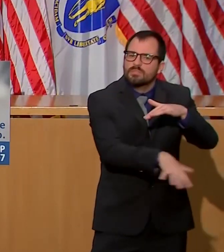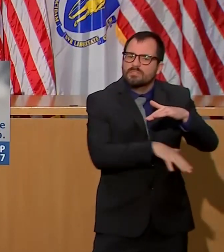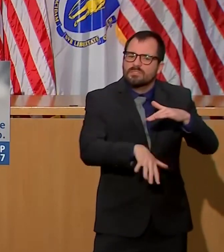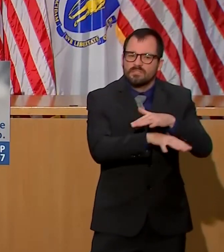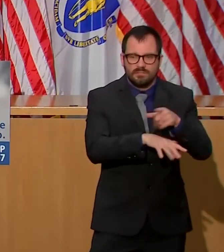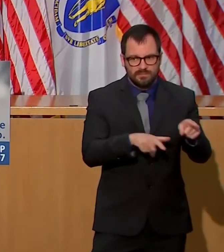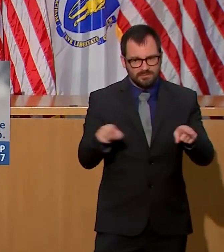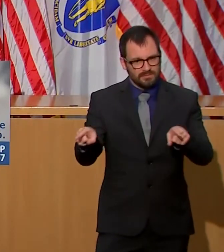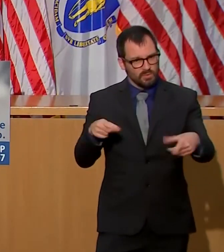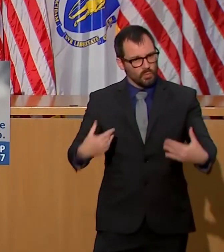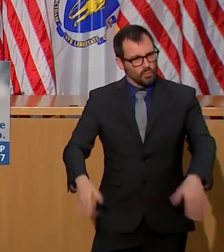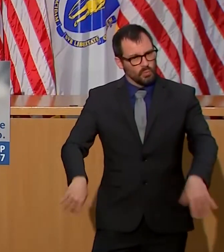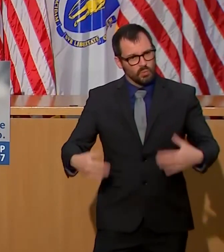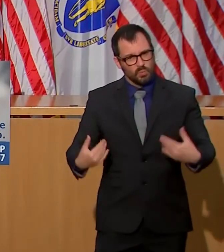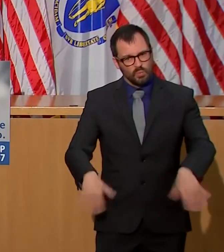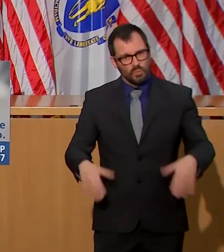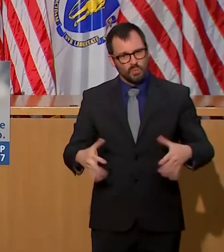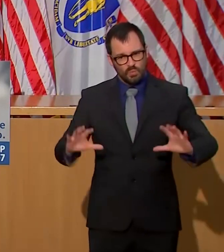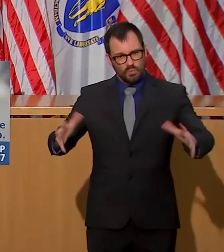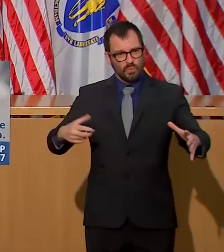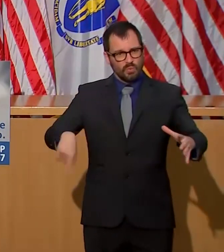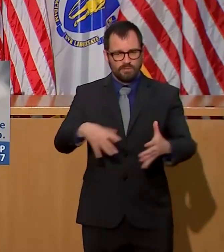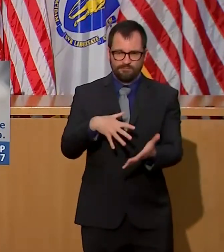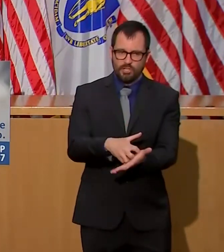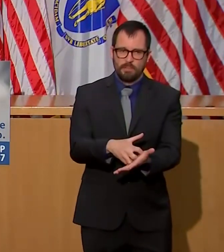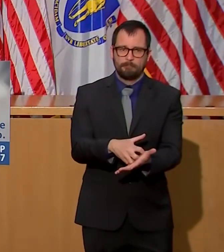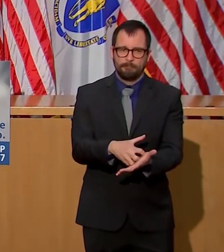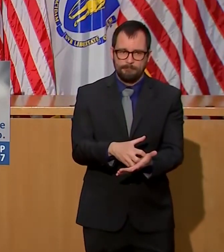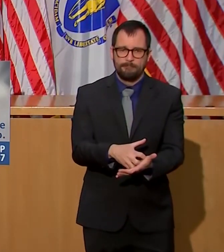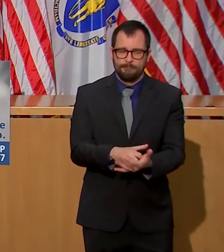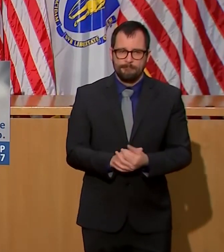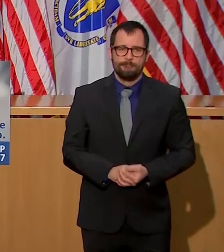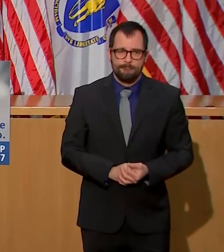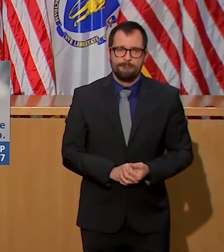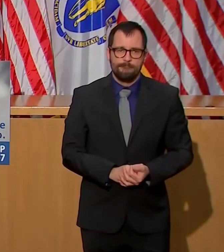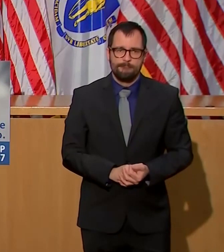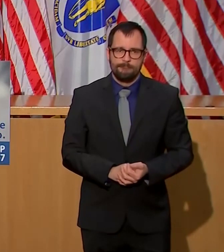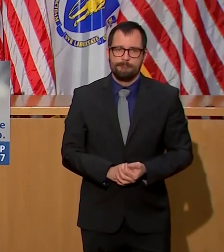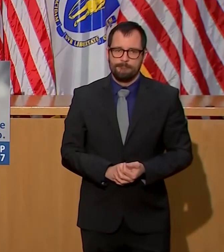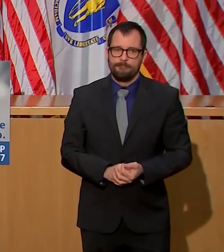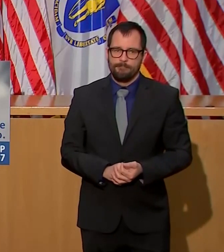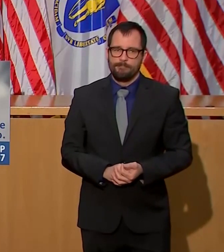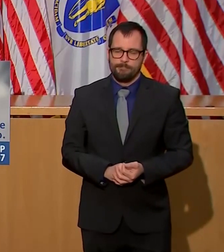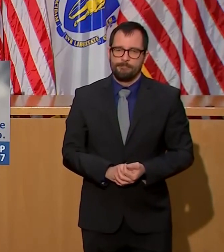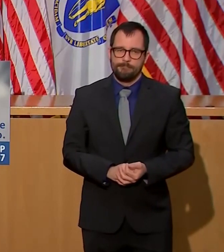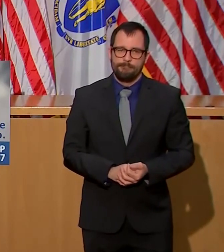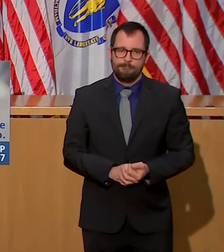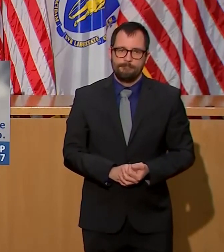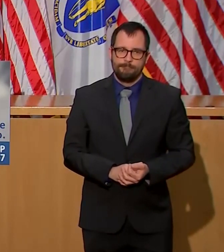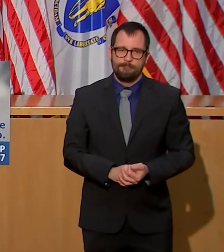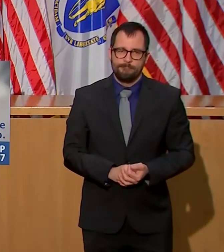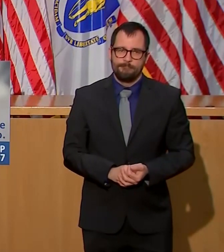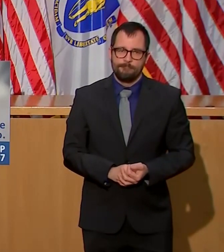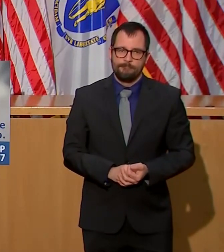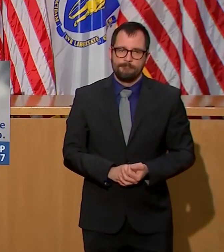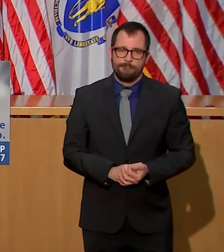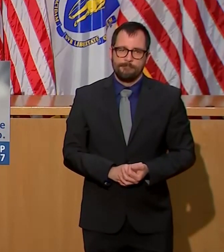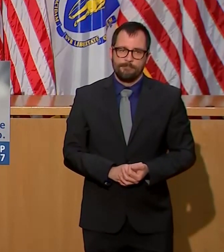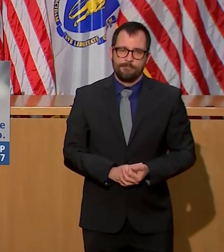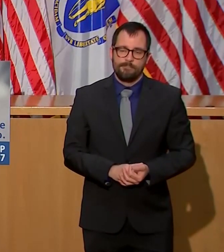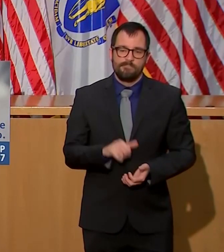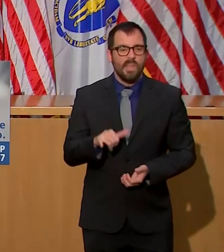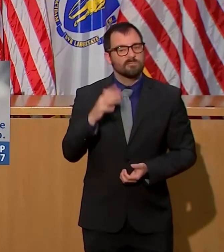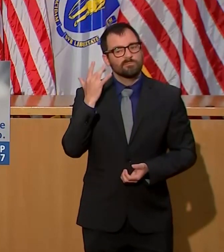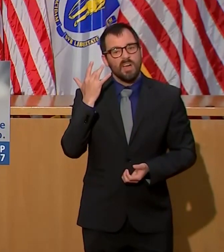equation has now resulted in over half of the Commonwealth's COVID-19 deaths, but we will be as aggressive as we possibly can be